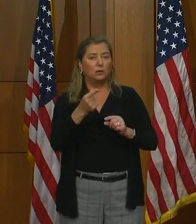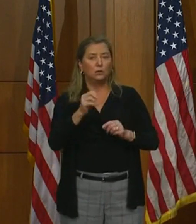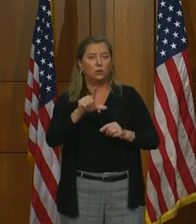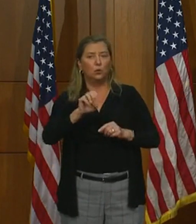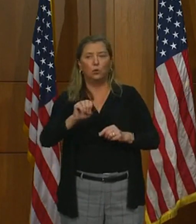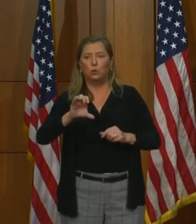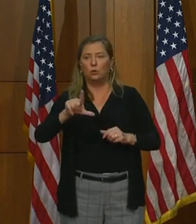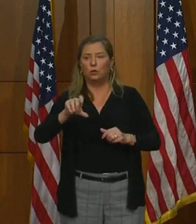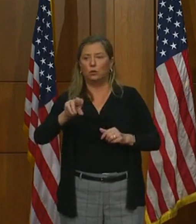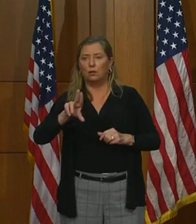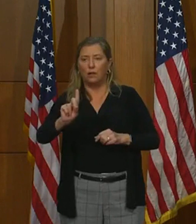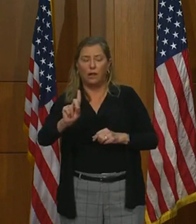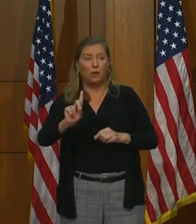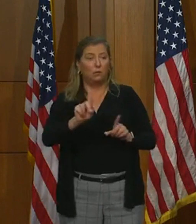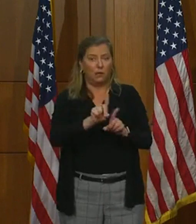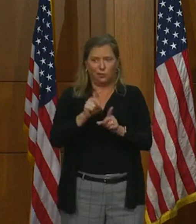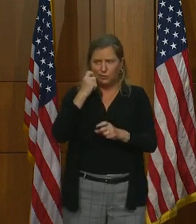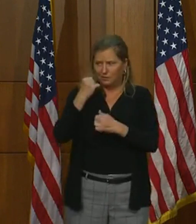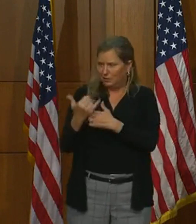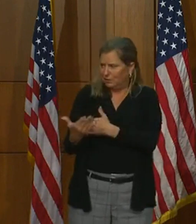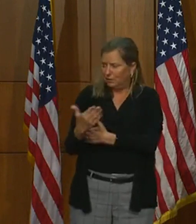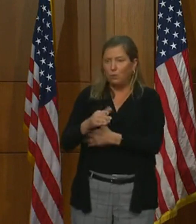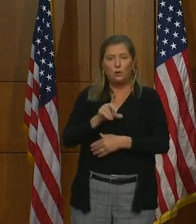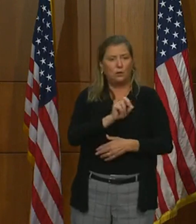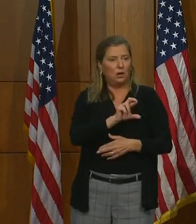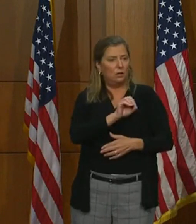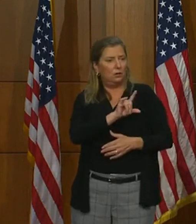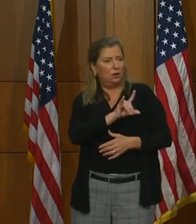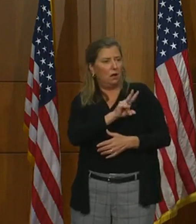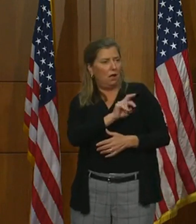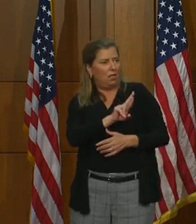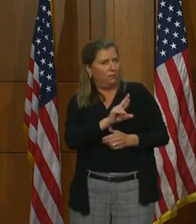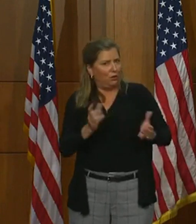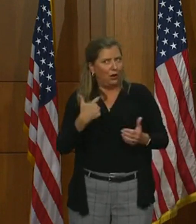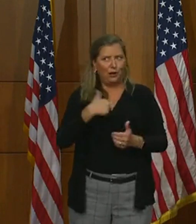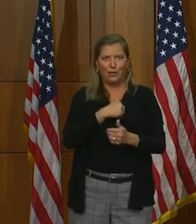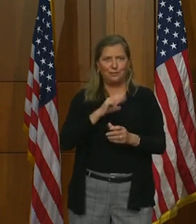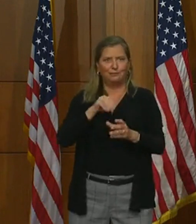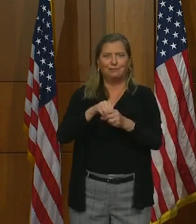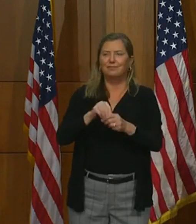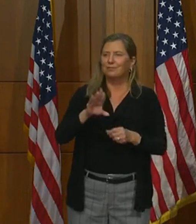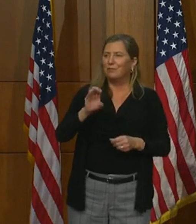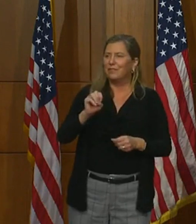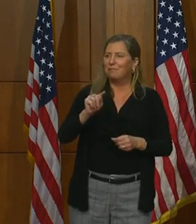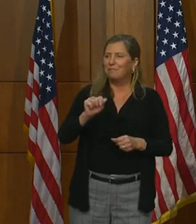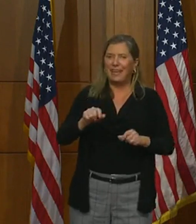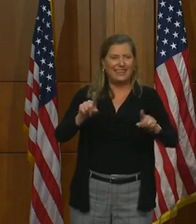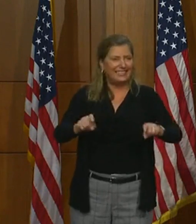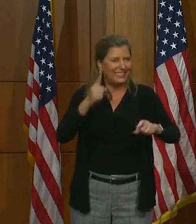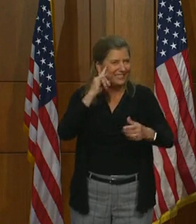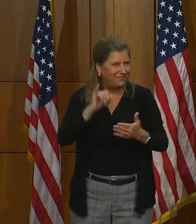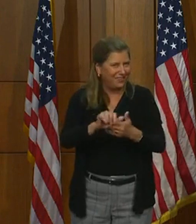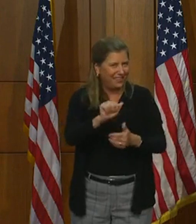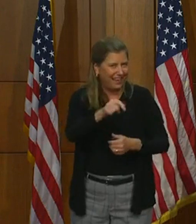this morning Dr. Oliver encouraged us to be part of the beta testing of that